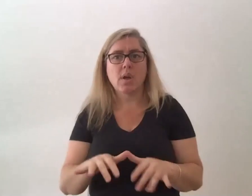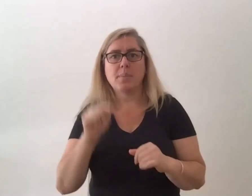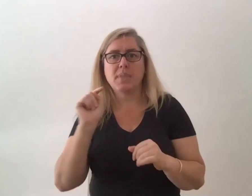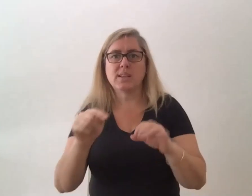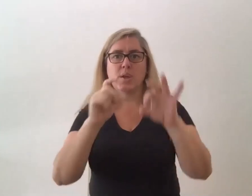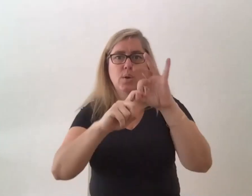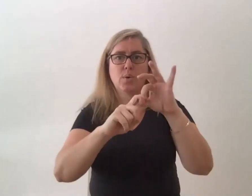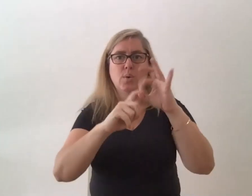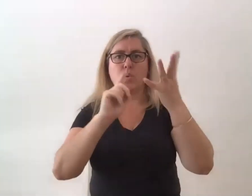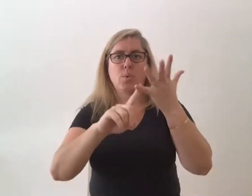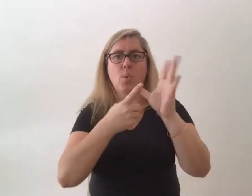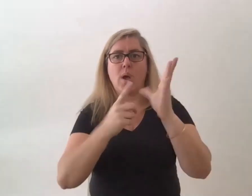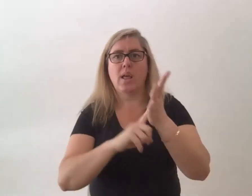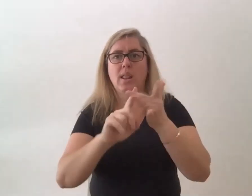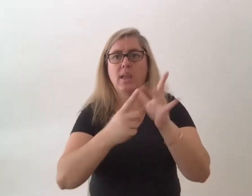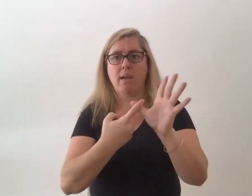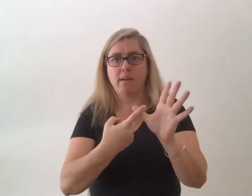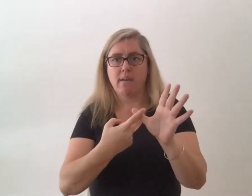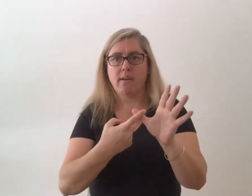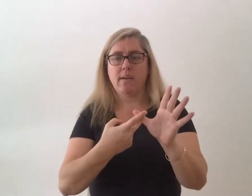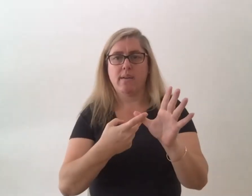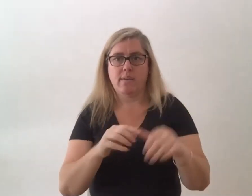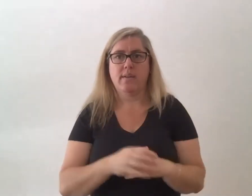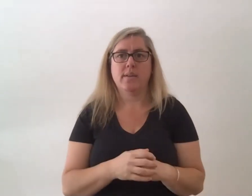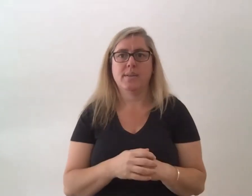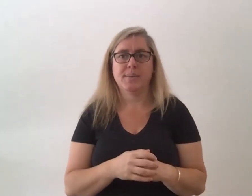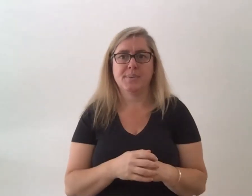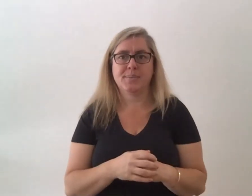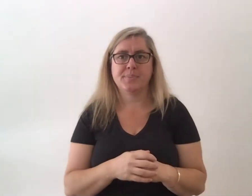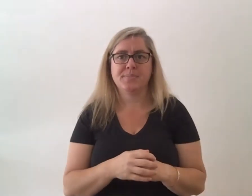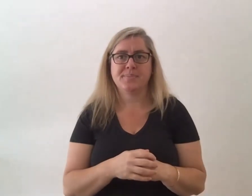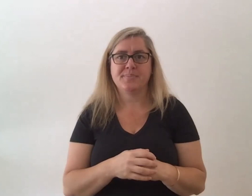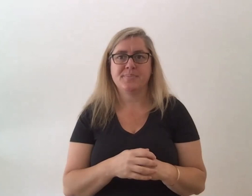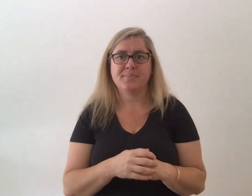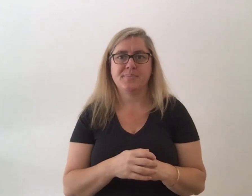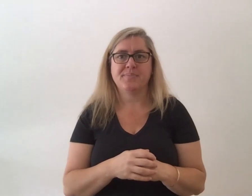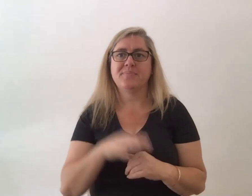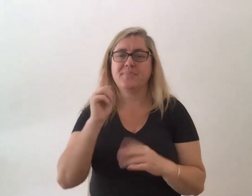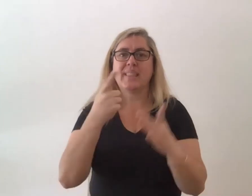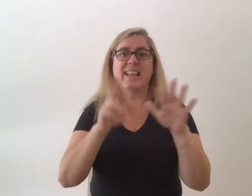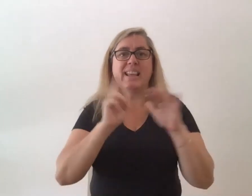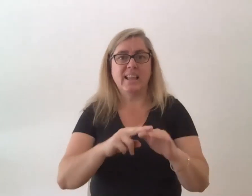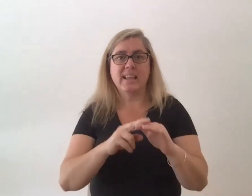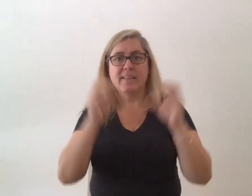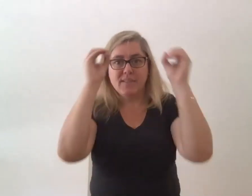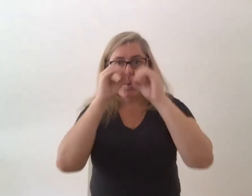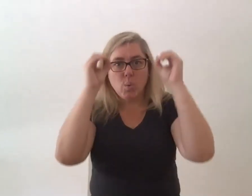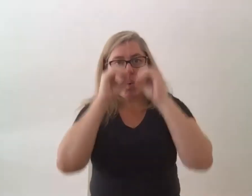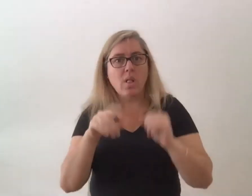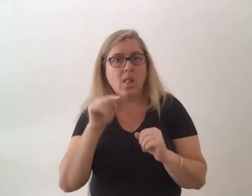q u a l i a and if you google qualia you'll either come up with